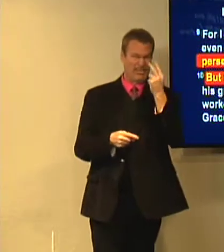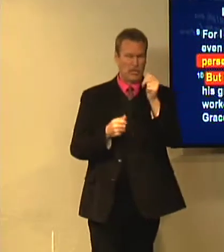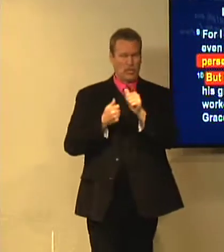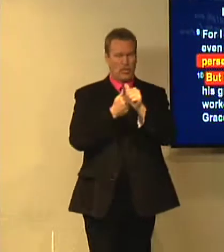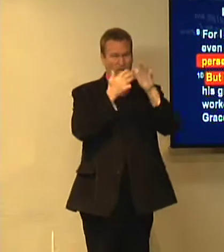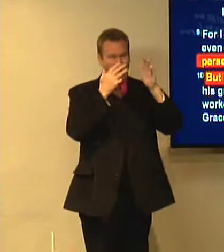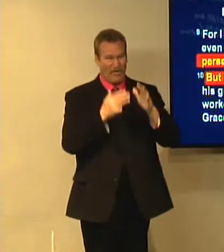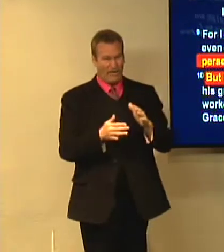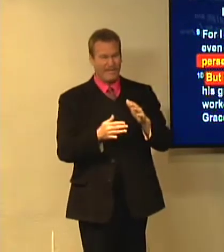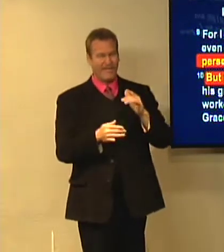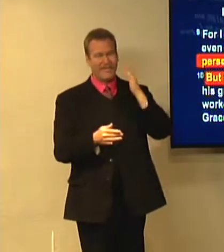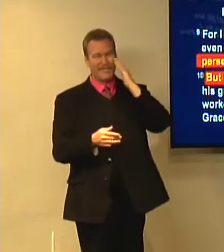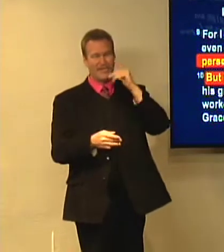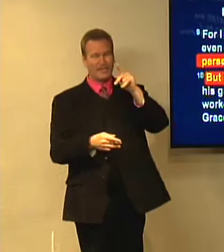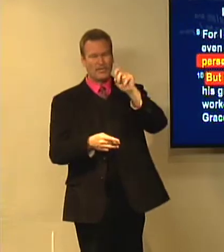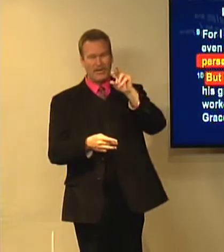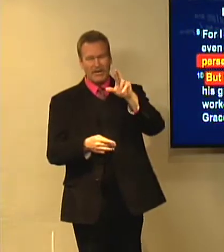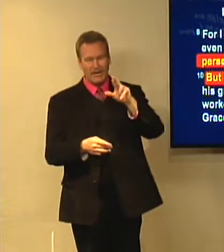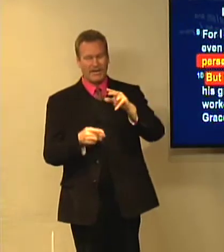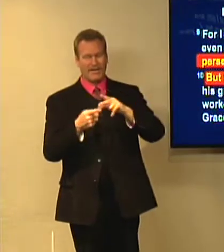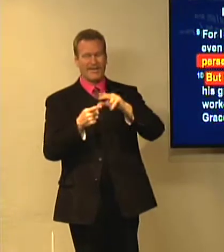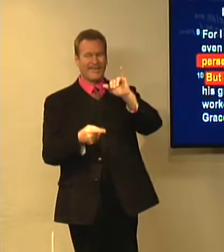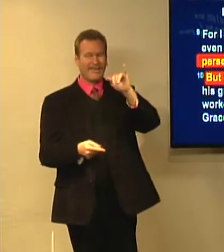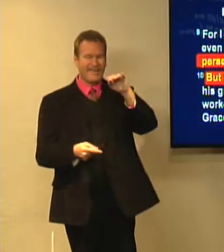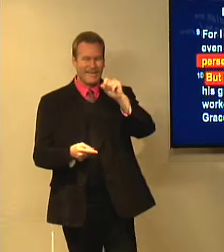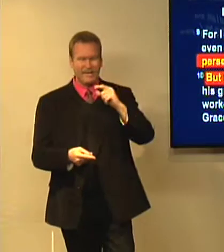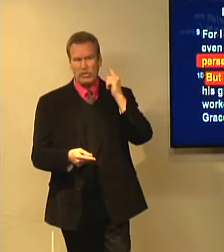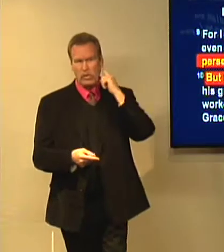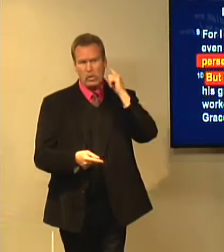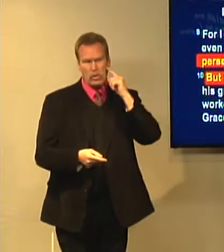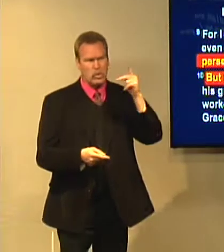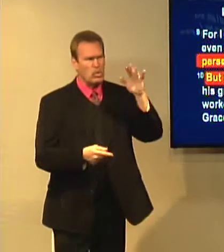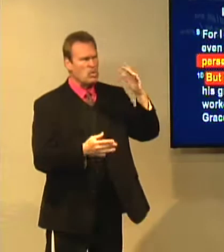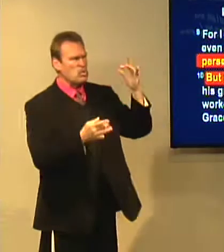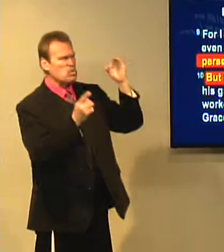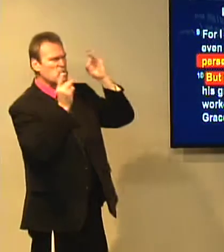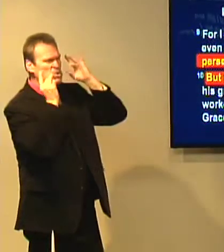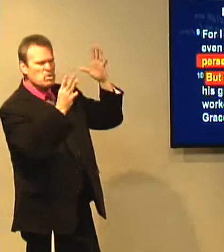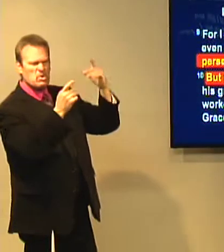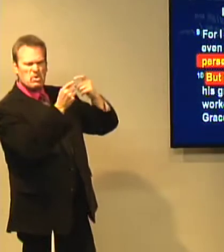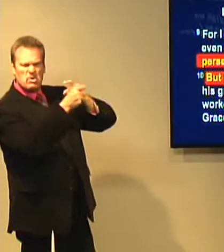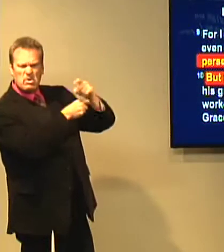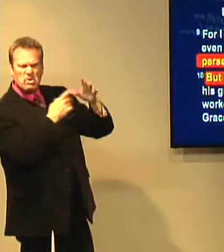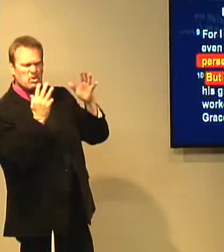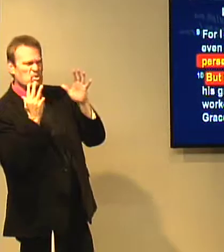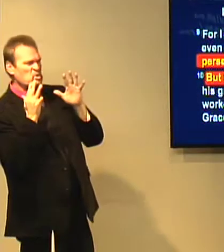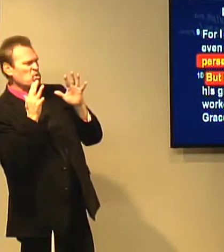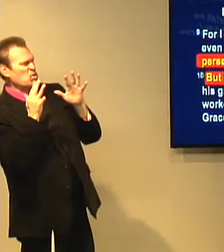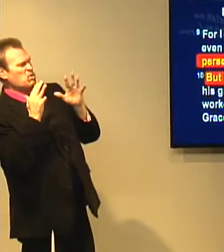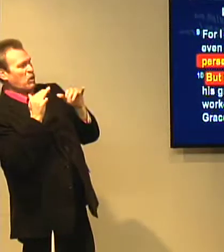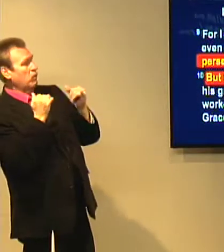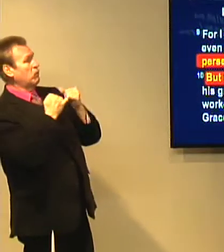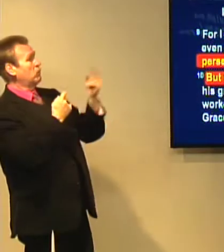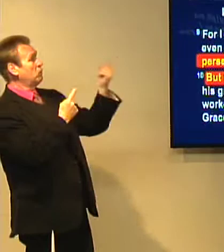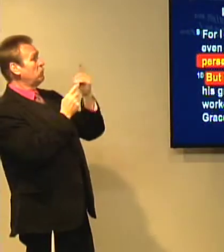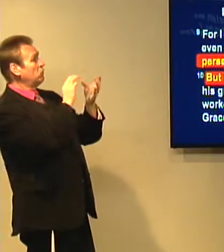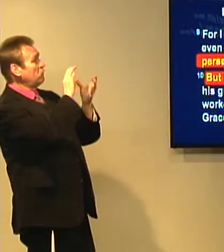didn't trust him. The 12 disciples came and saw that Paul, what he had done in the past,